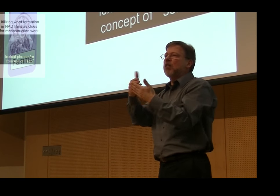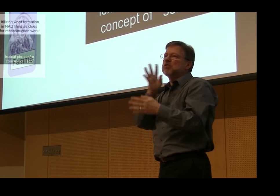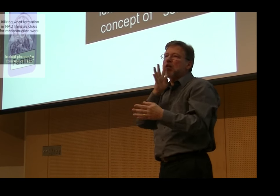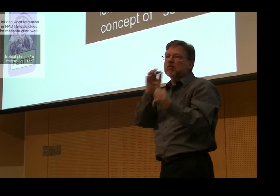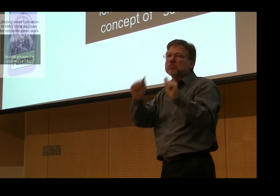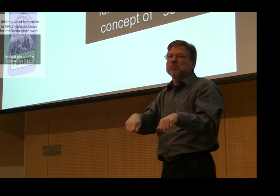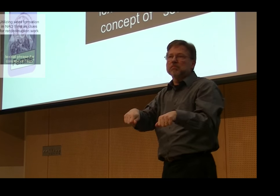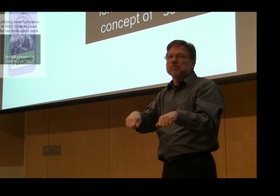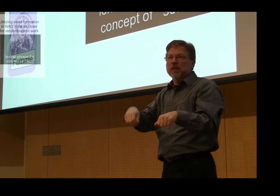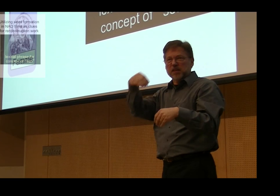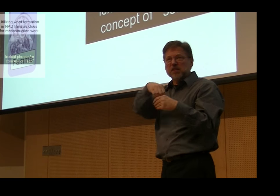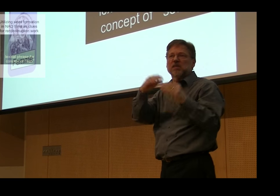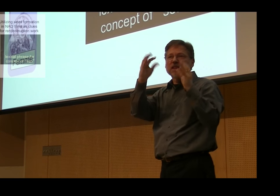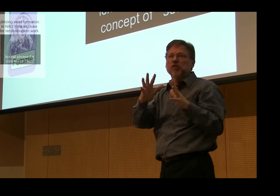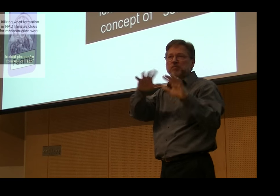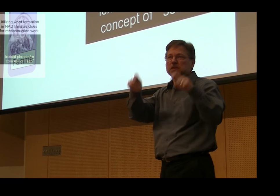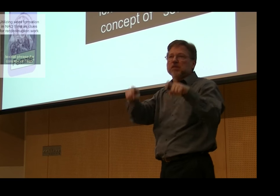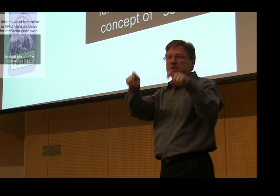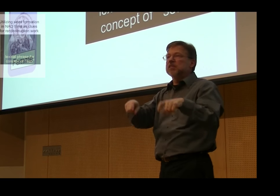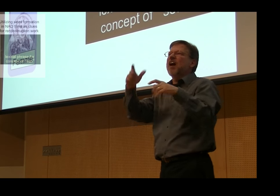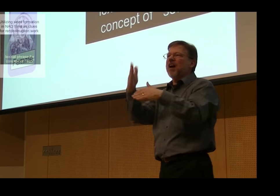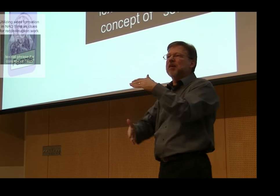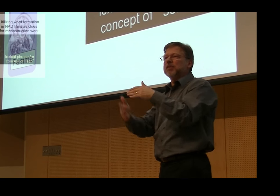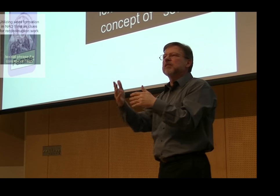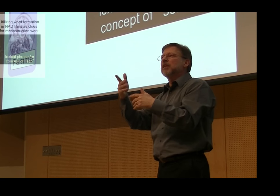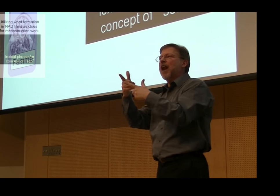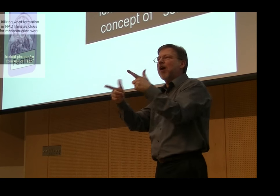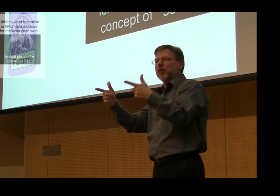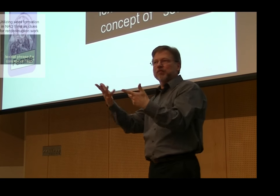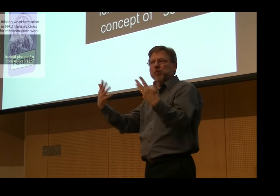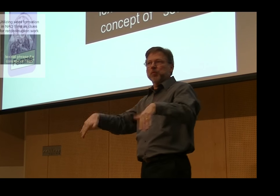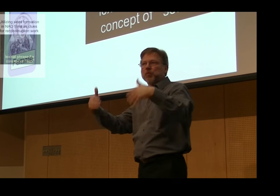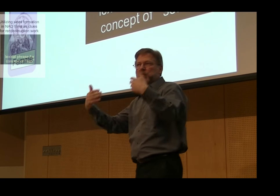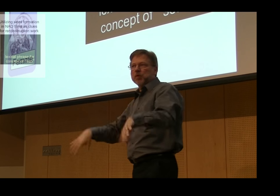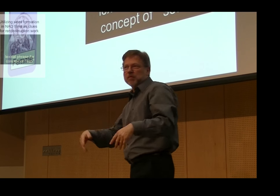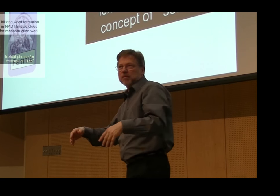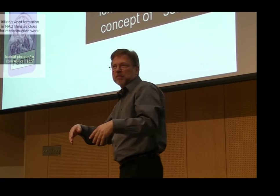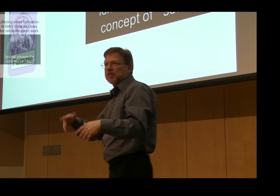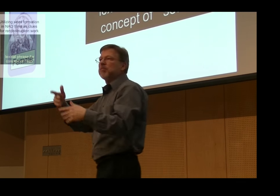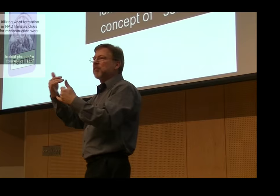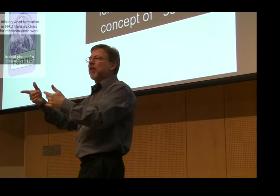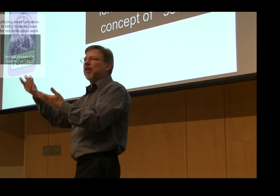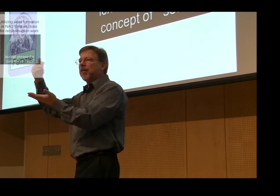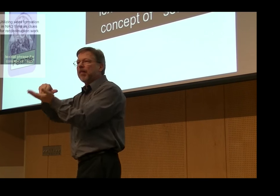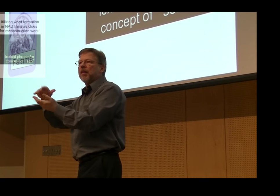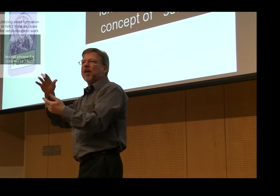of their mentors and deaf teachers, and allowed only oralism. As a result, the language